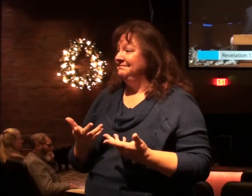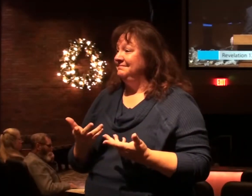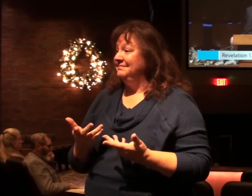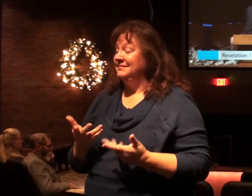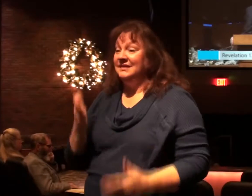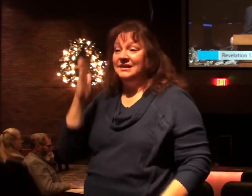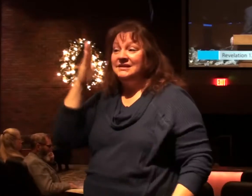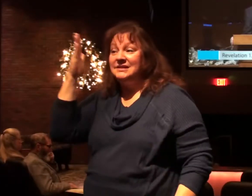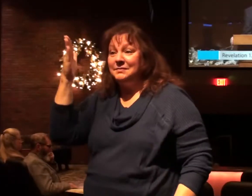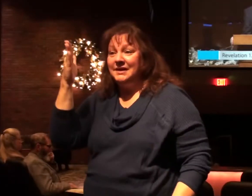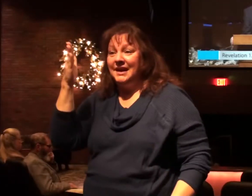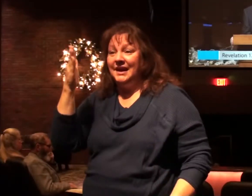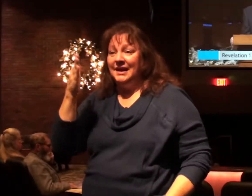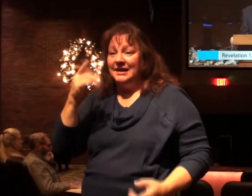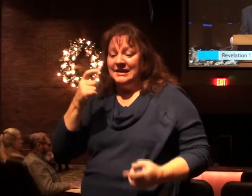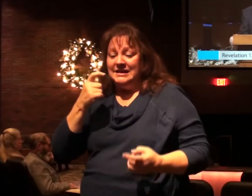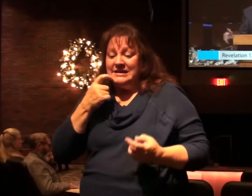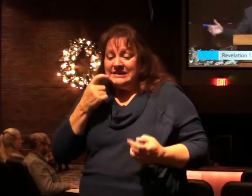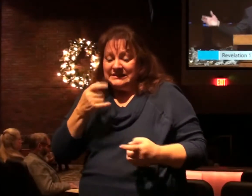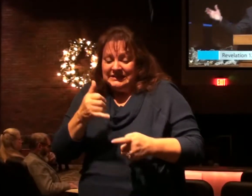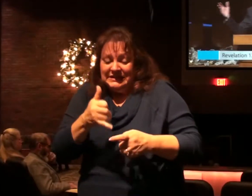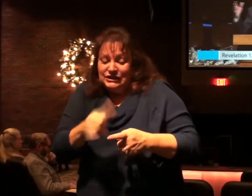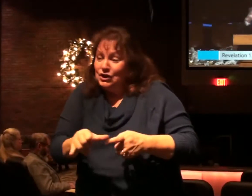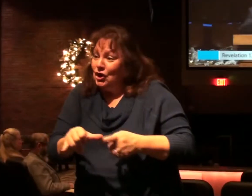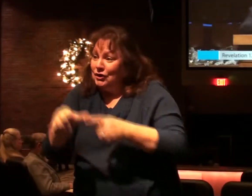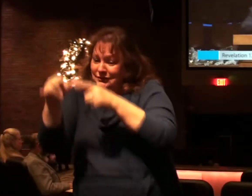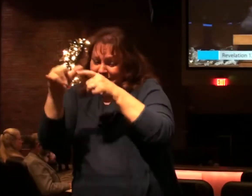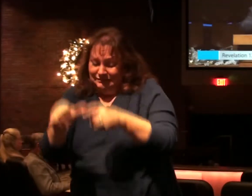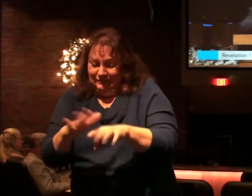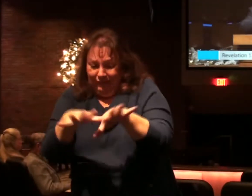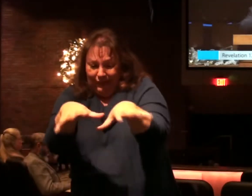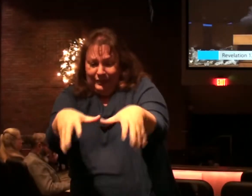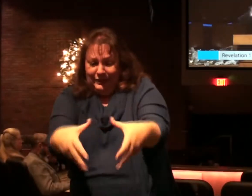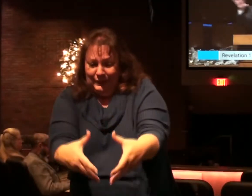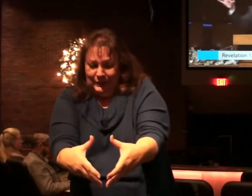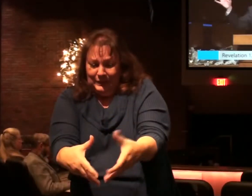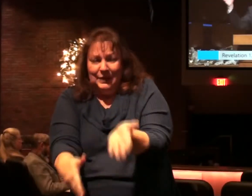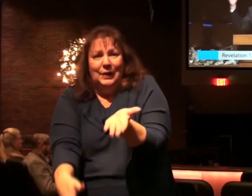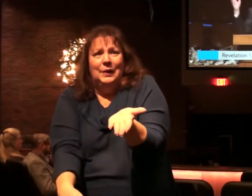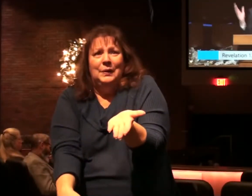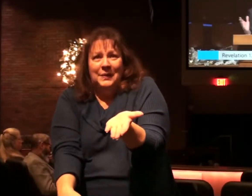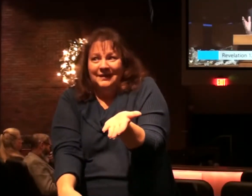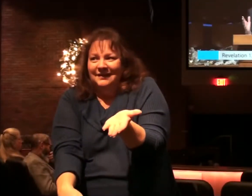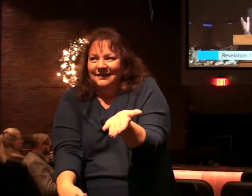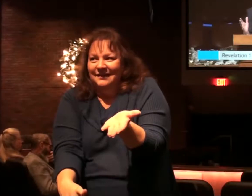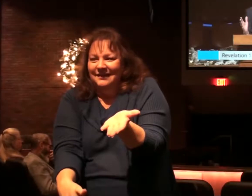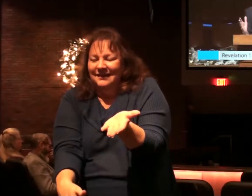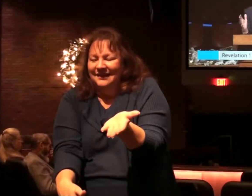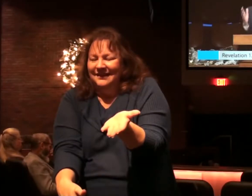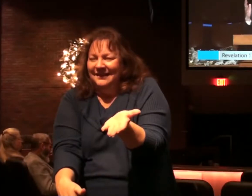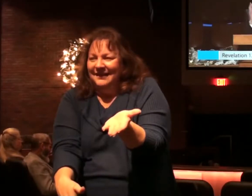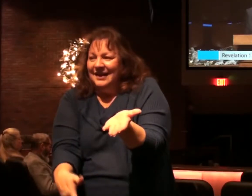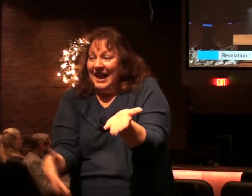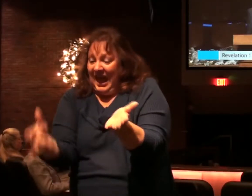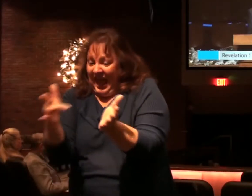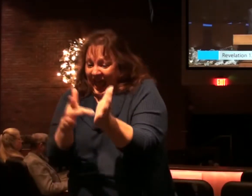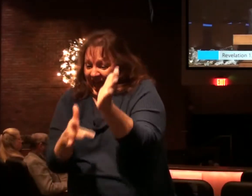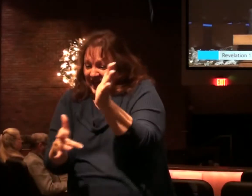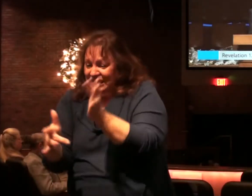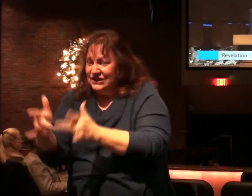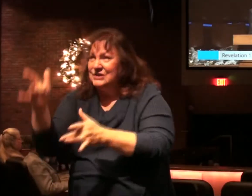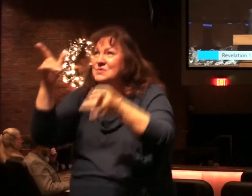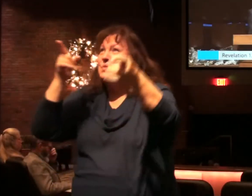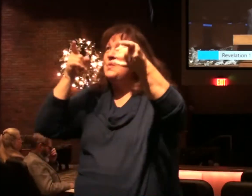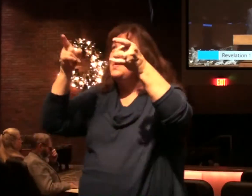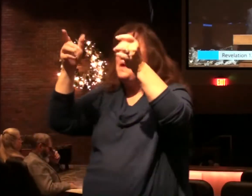Someday the curse that has been brought by sin will be lifted and removed, and Christ will